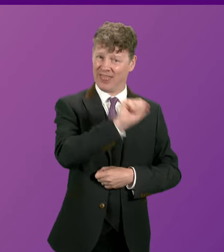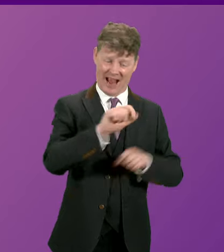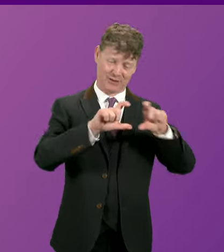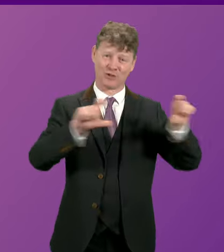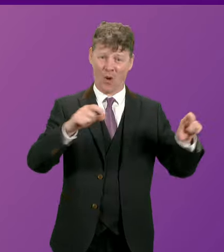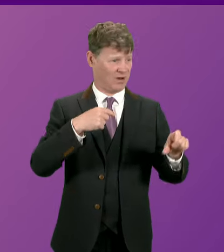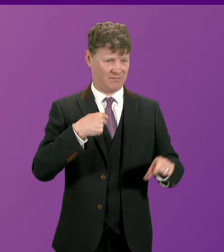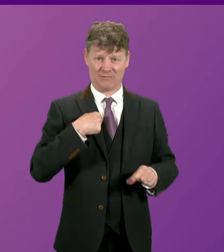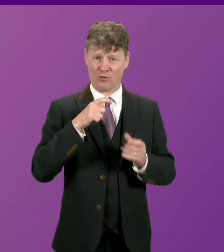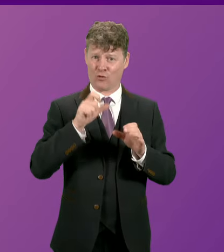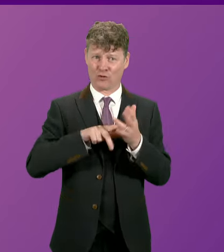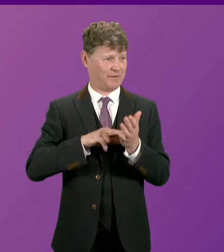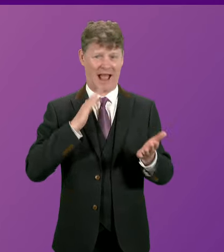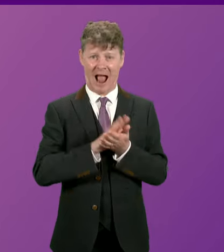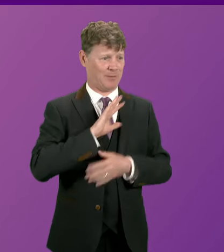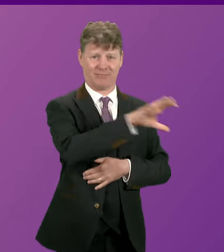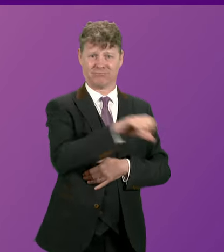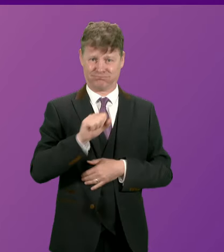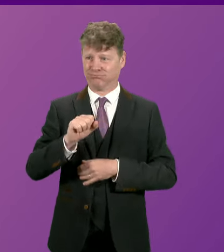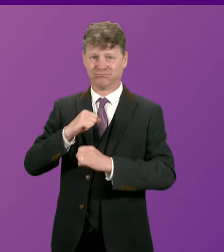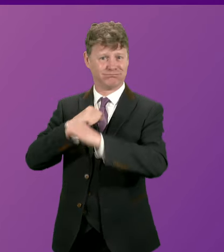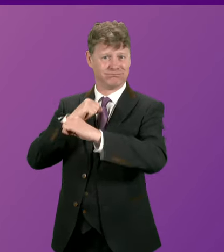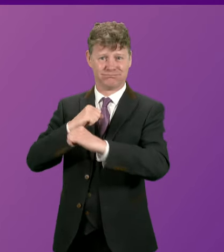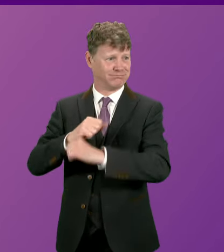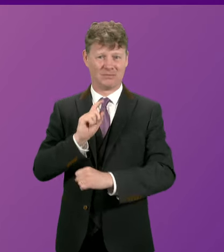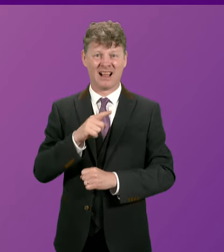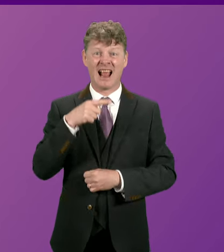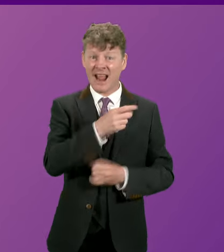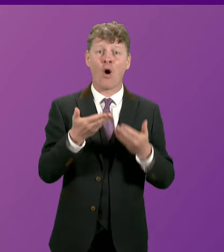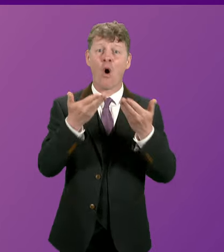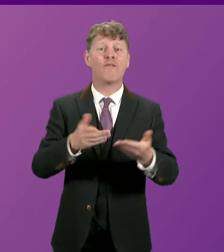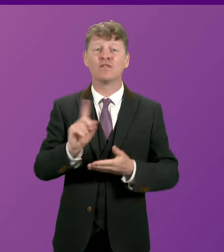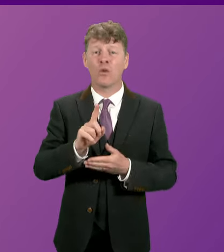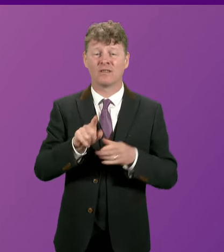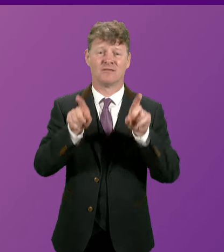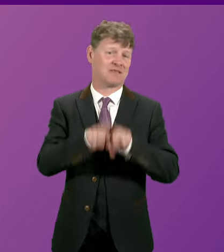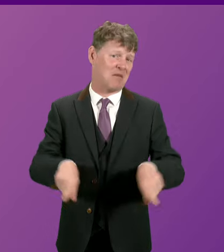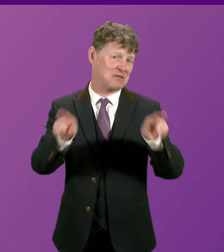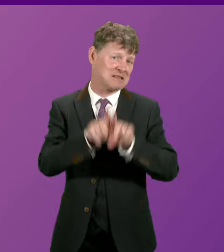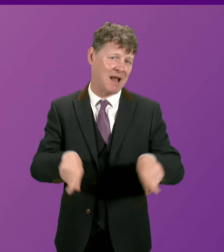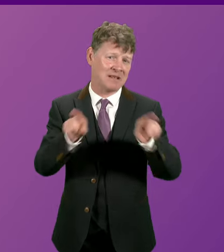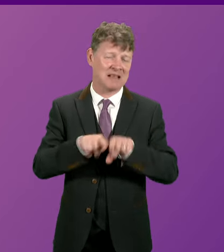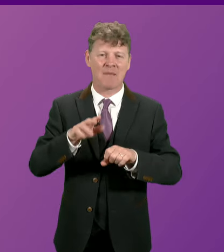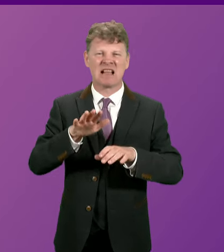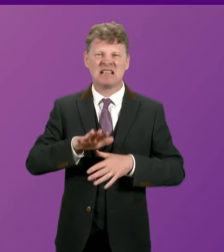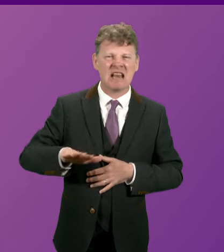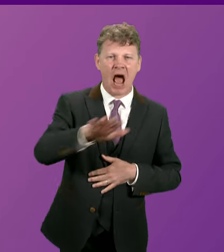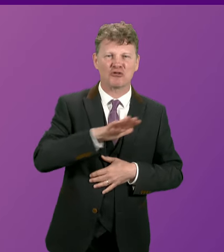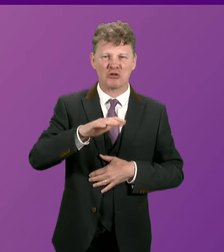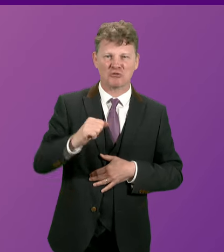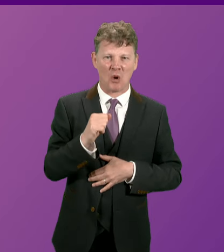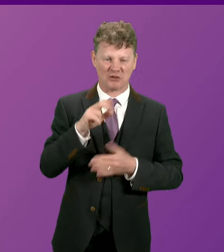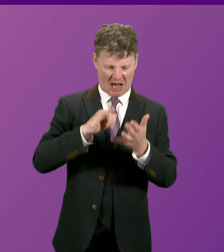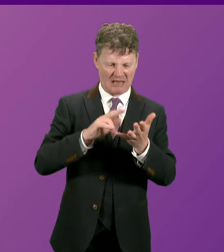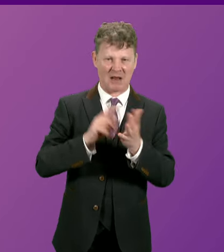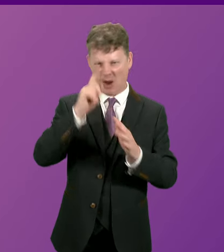days, weeks and months to come because all he offers is more of the same nationalist obsession that has damaged